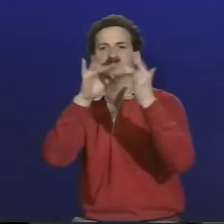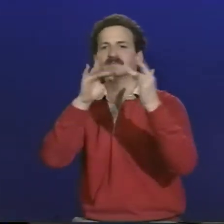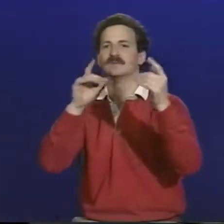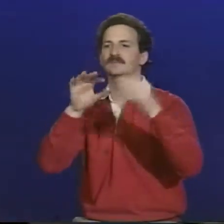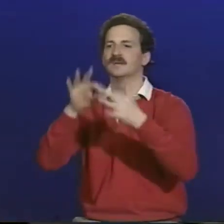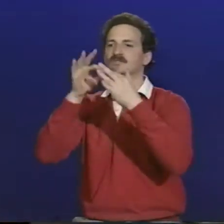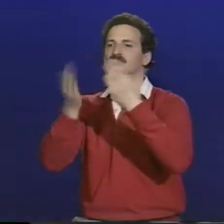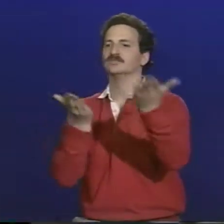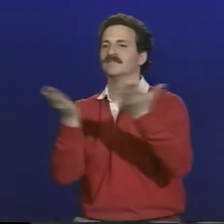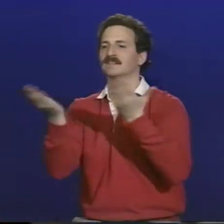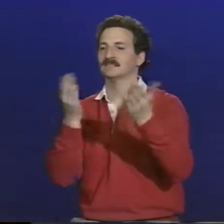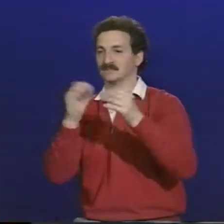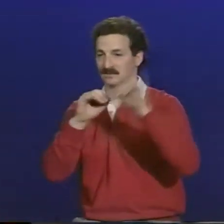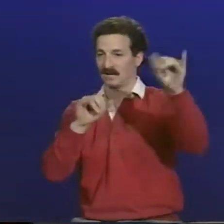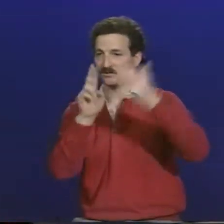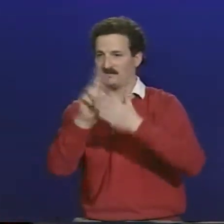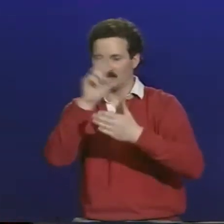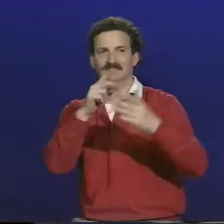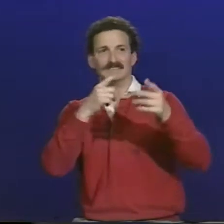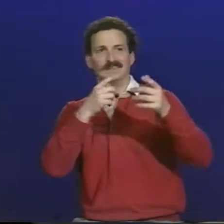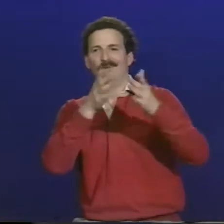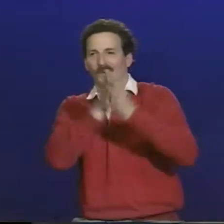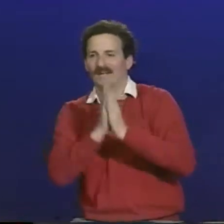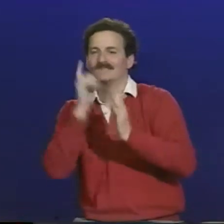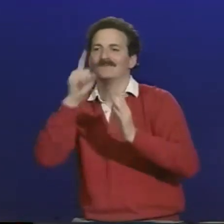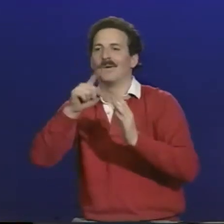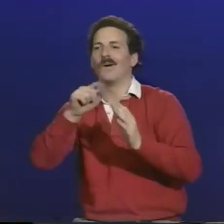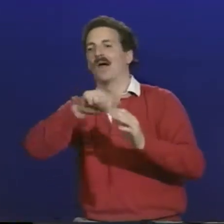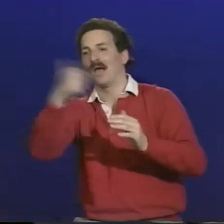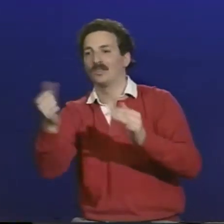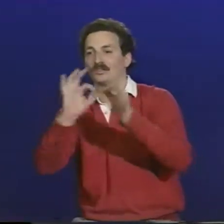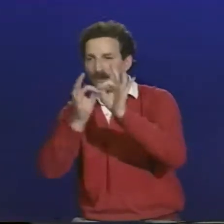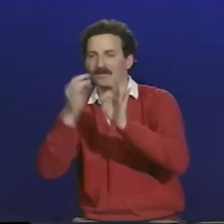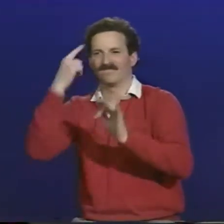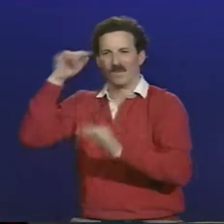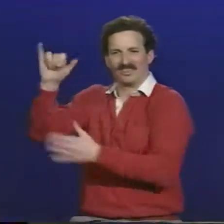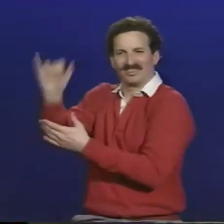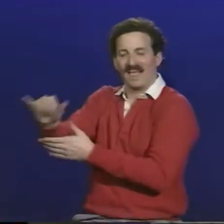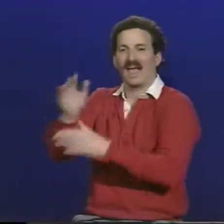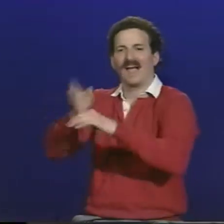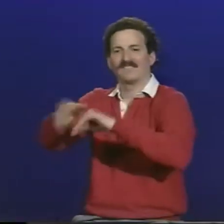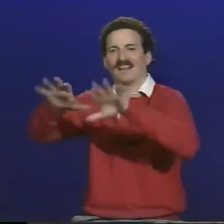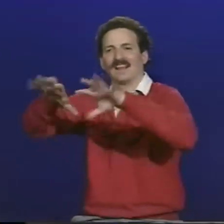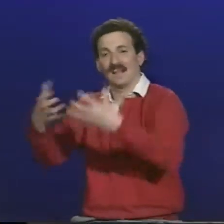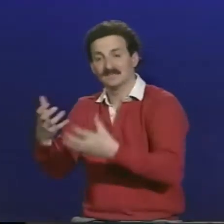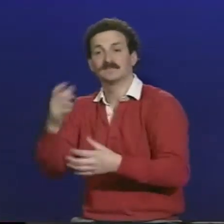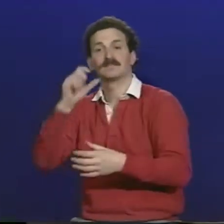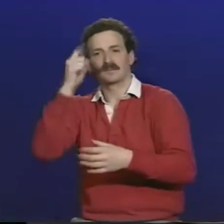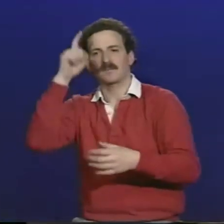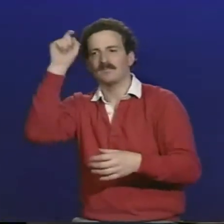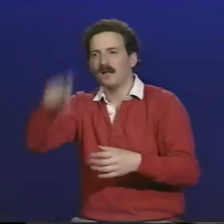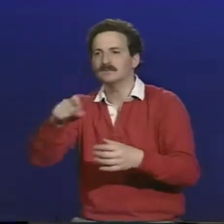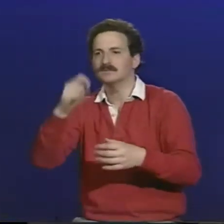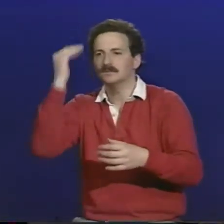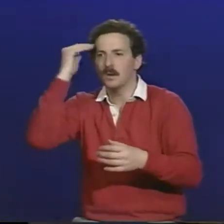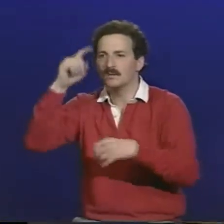classroom. So we'd have to contact American University's Office of Special Services to obtain an interpreter for the after